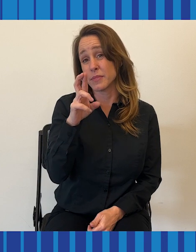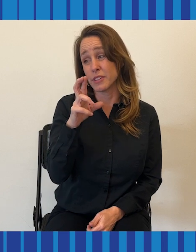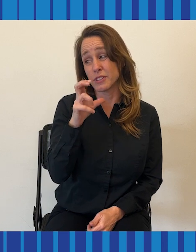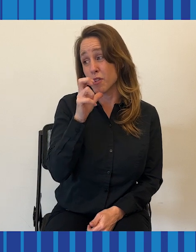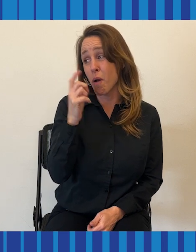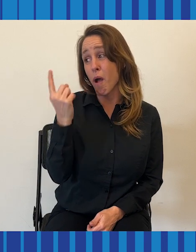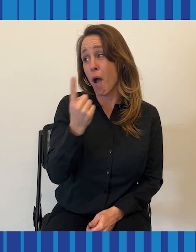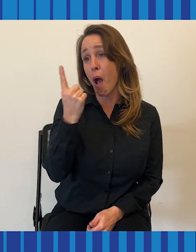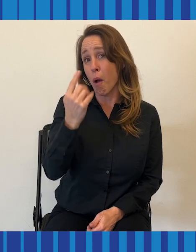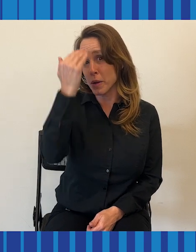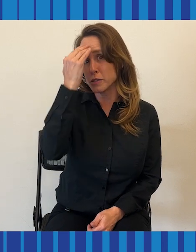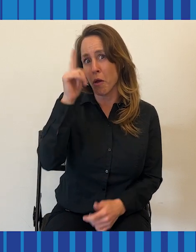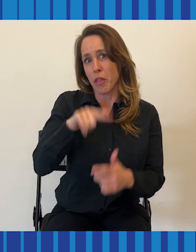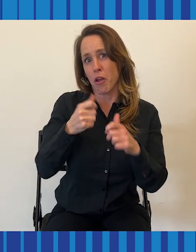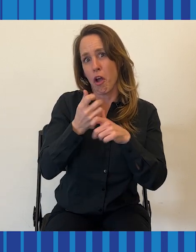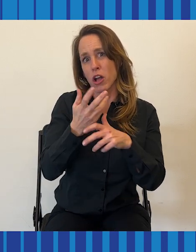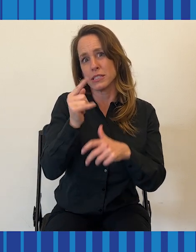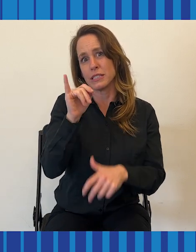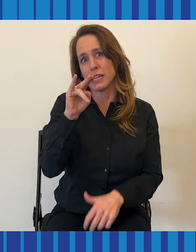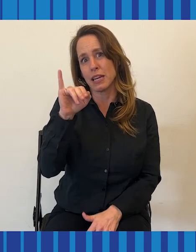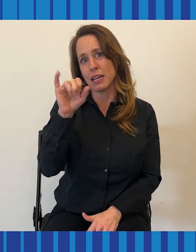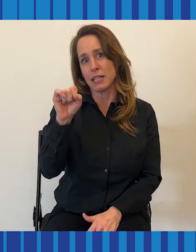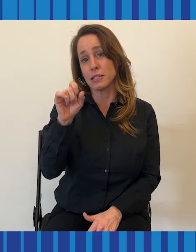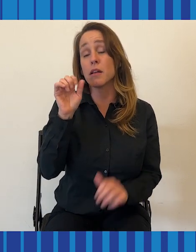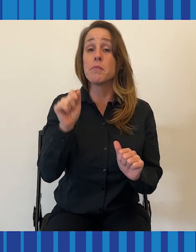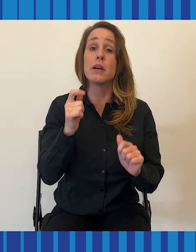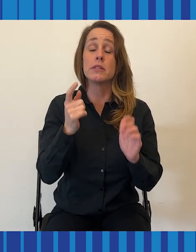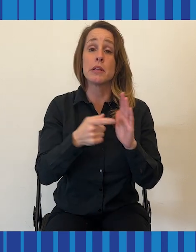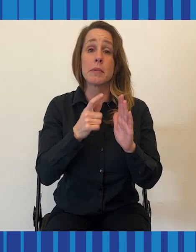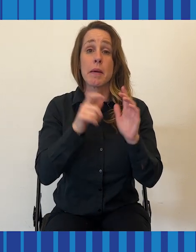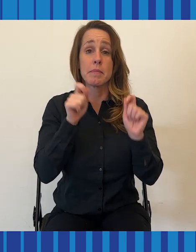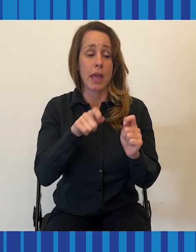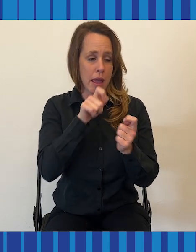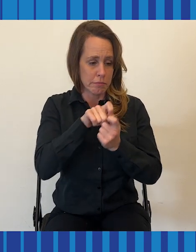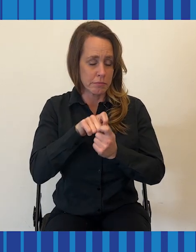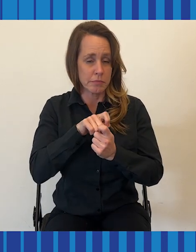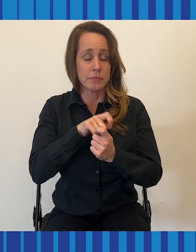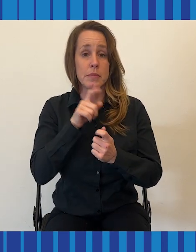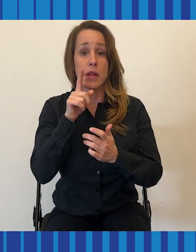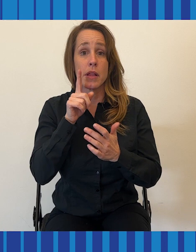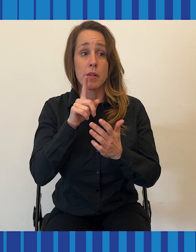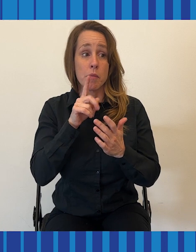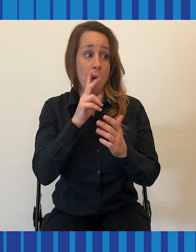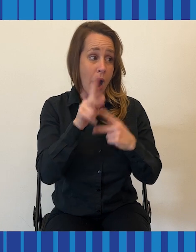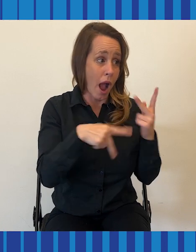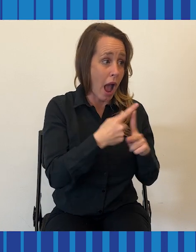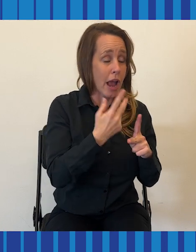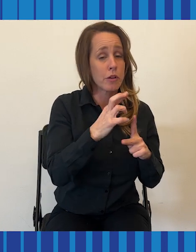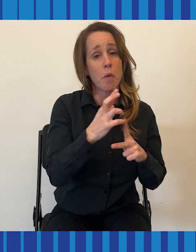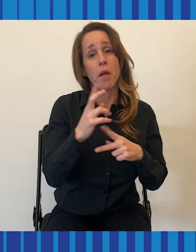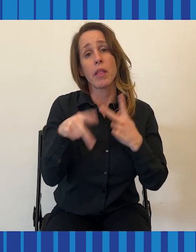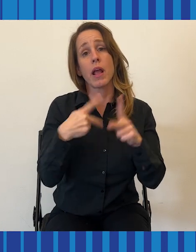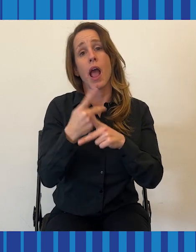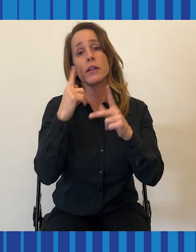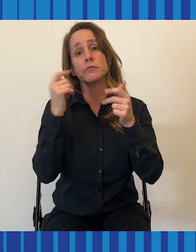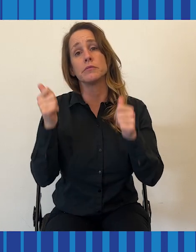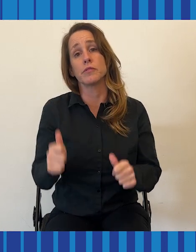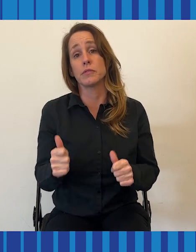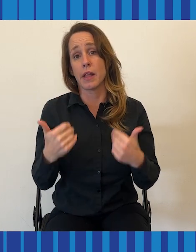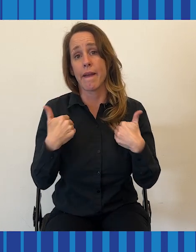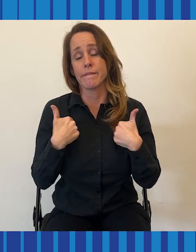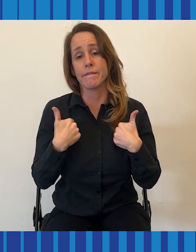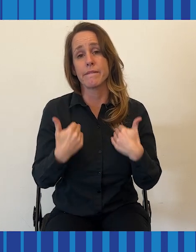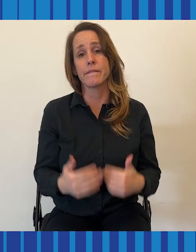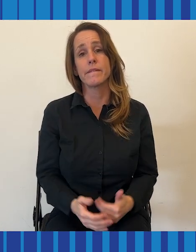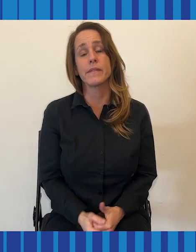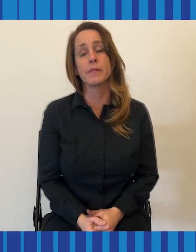While doctors don't always know what causes tinnitus, they can occasionally pinpoint the cause or at least the kind of hearing loss someone has.